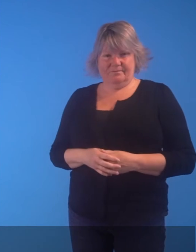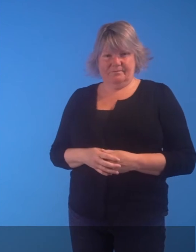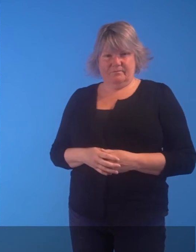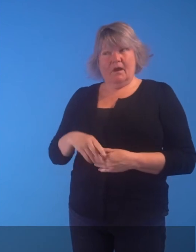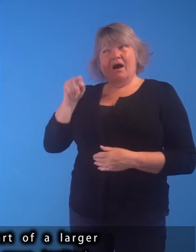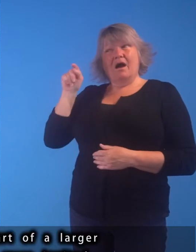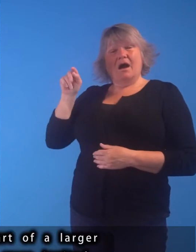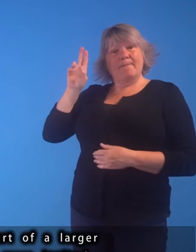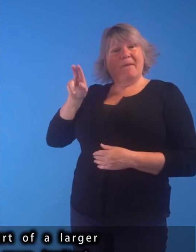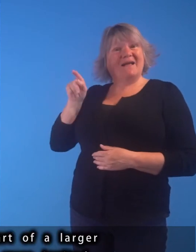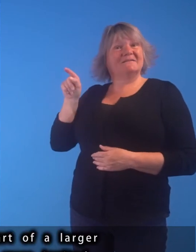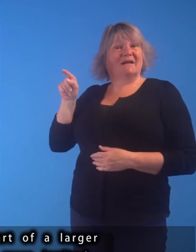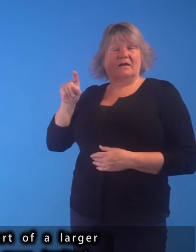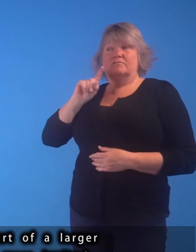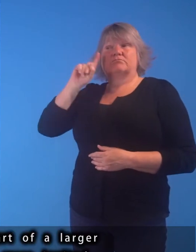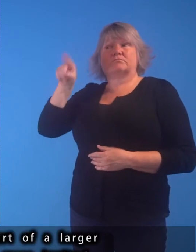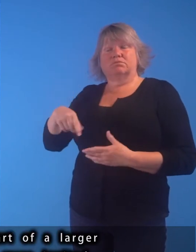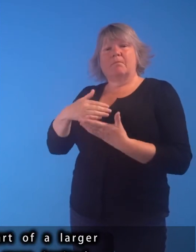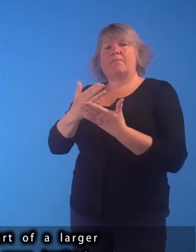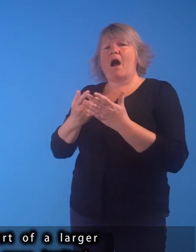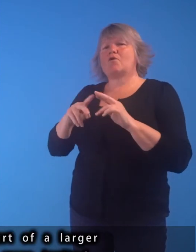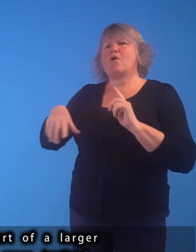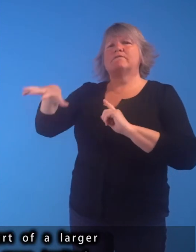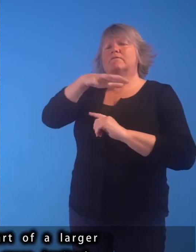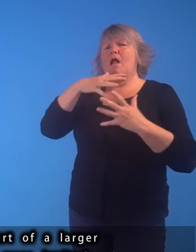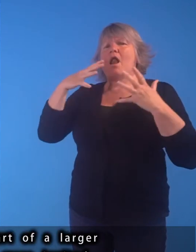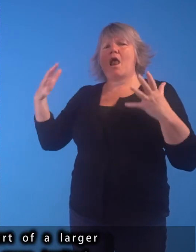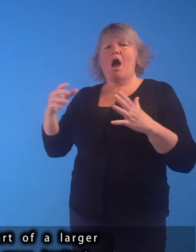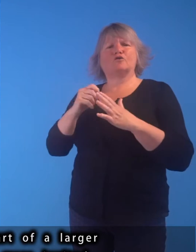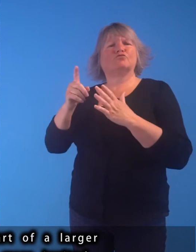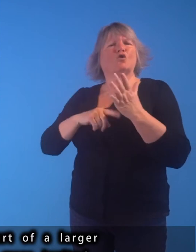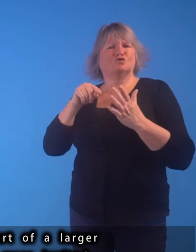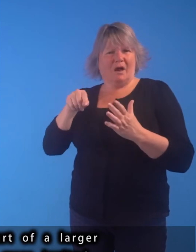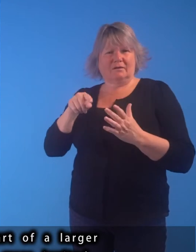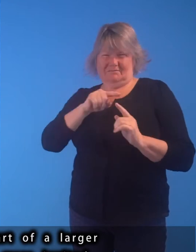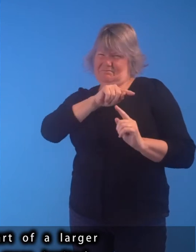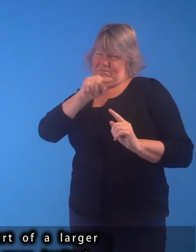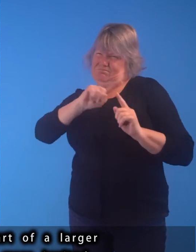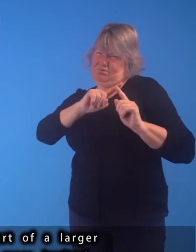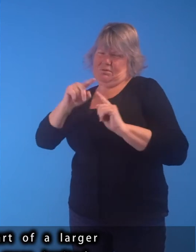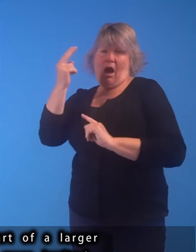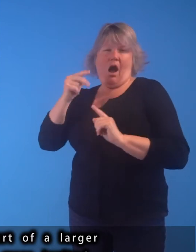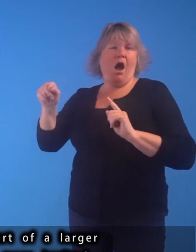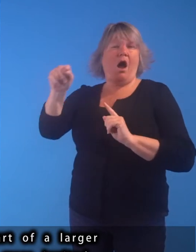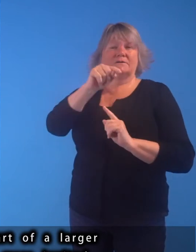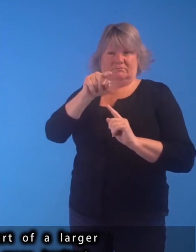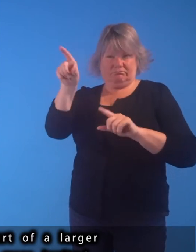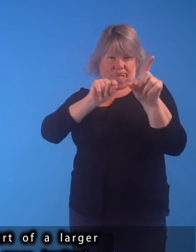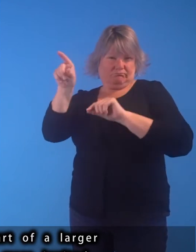The painting was commissioned as part of a larger project in which a range of artists were invited